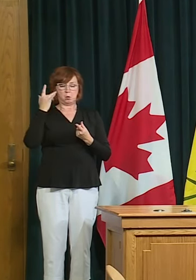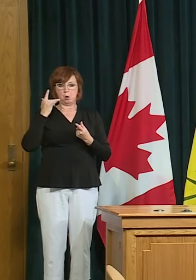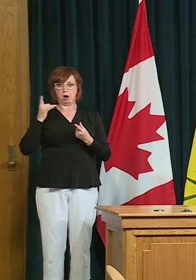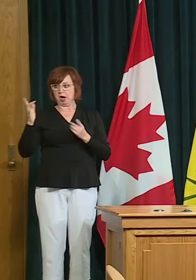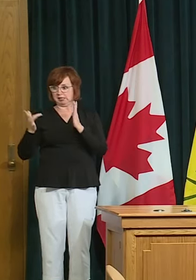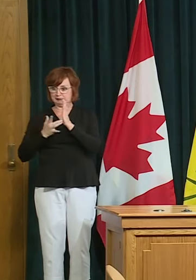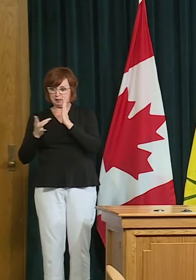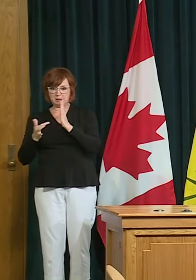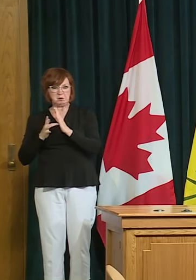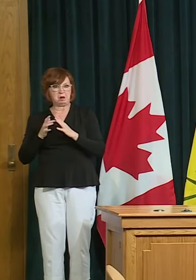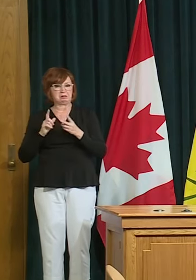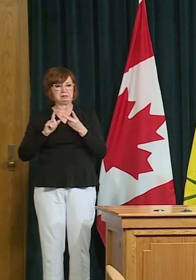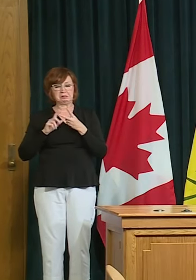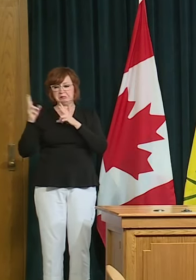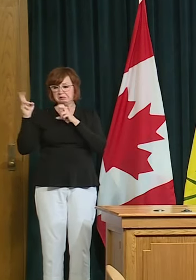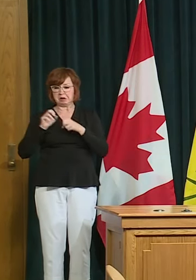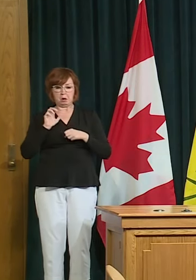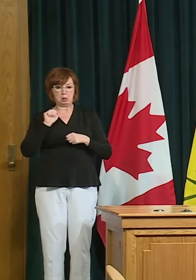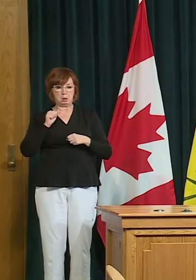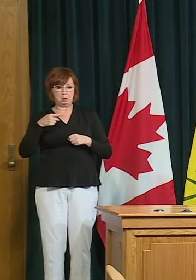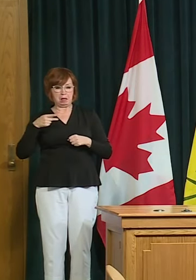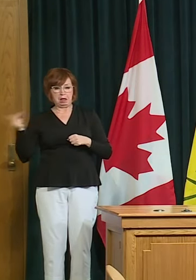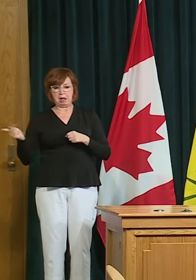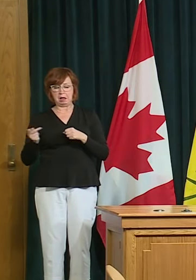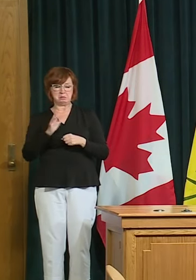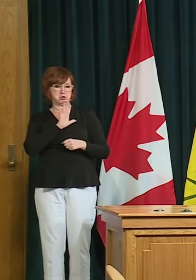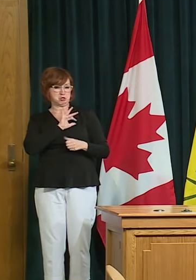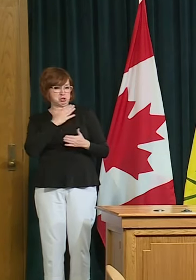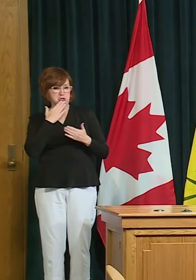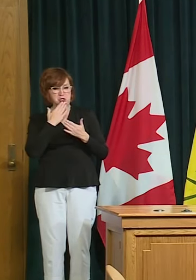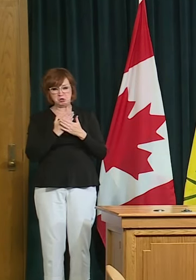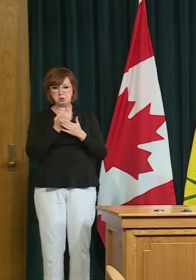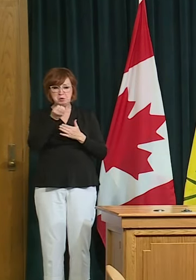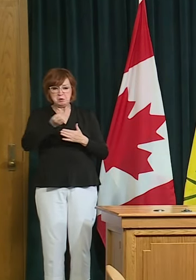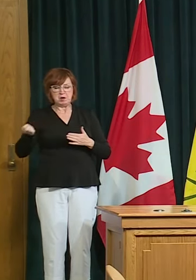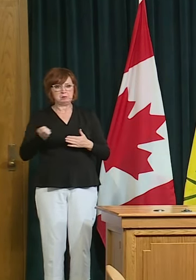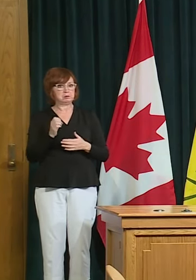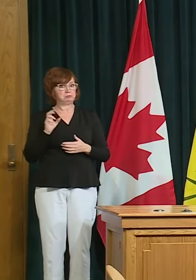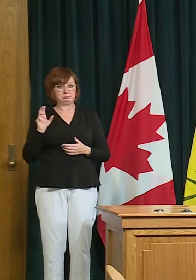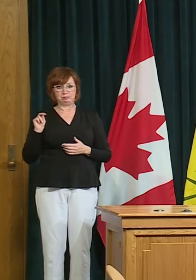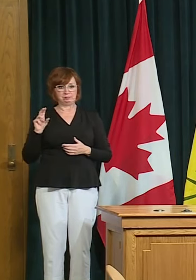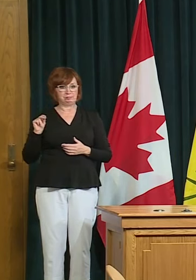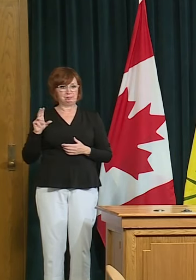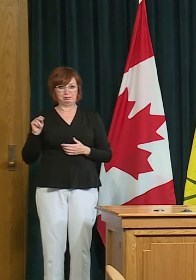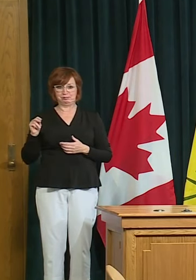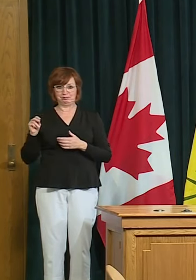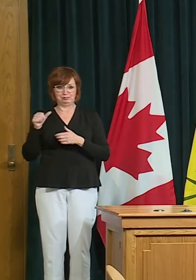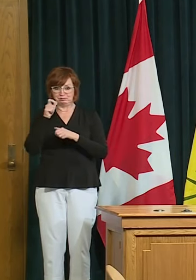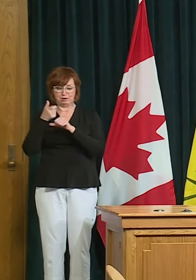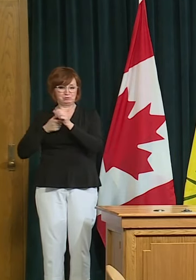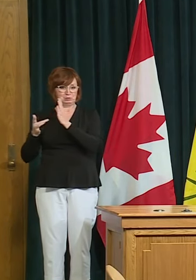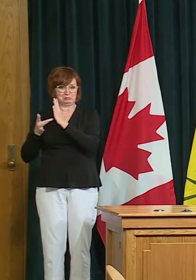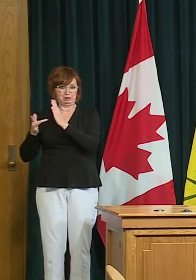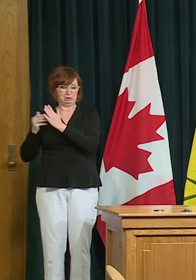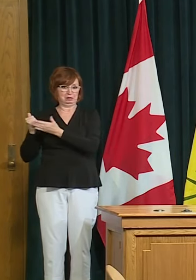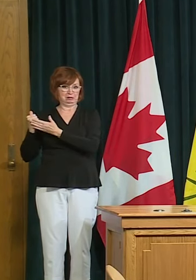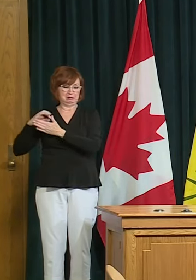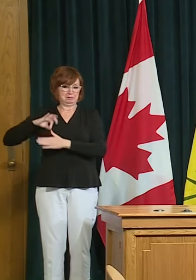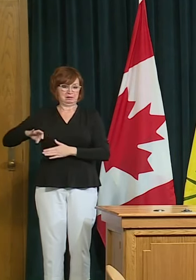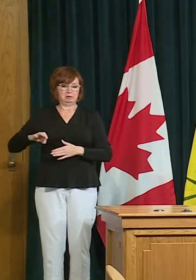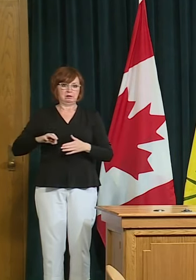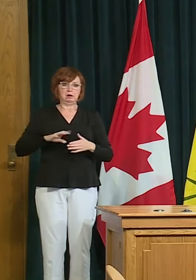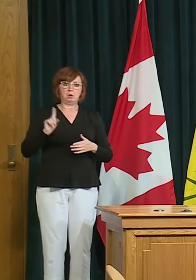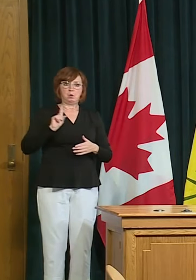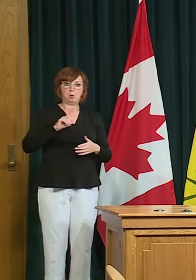by maintaining physical distancing by attention to cough etiquette hand hygiene but not not